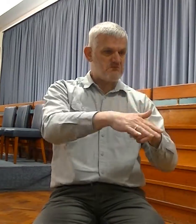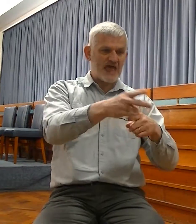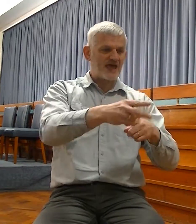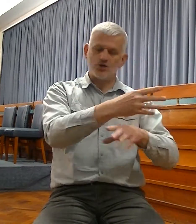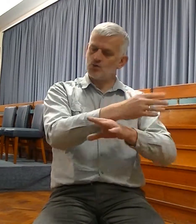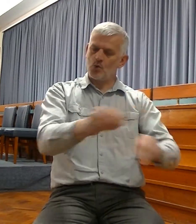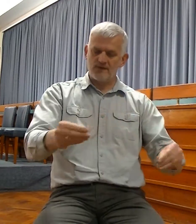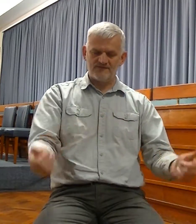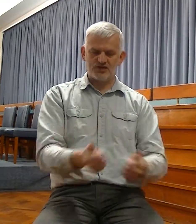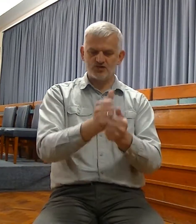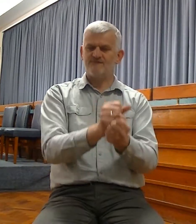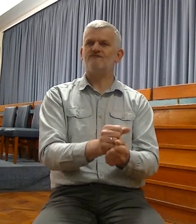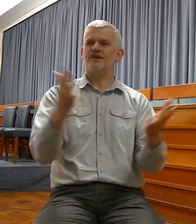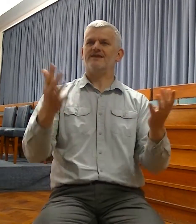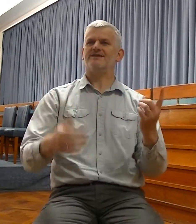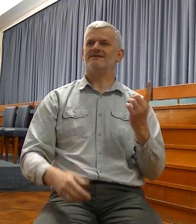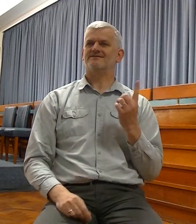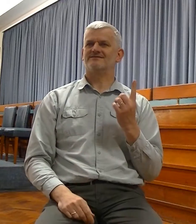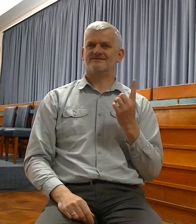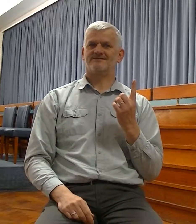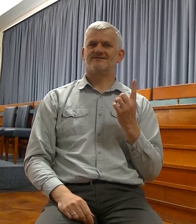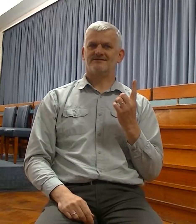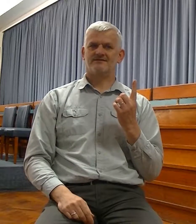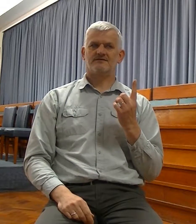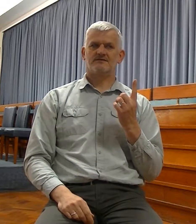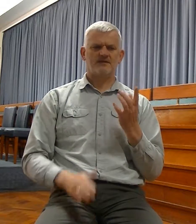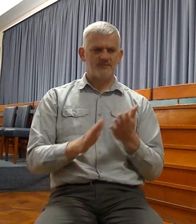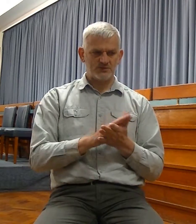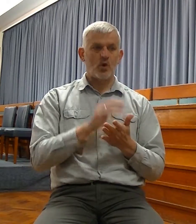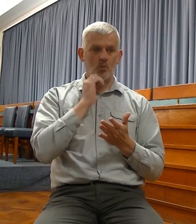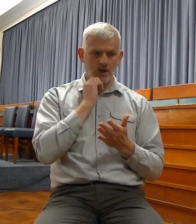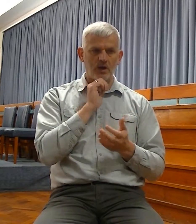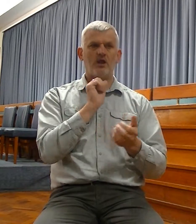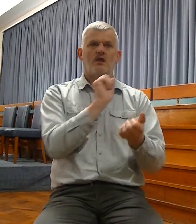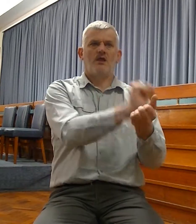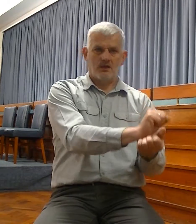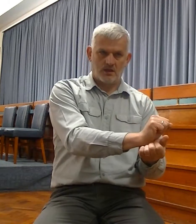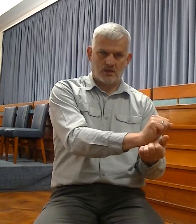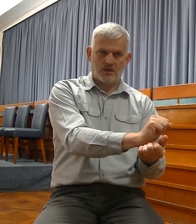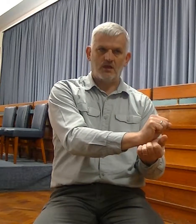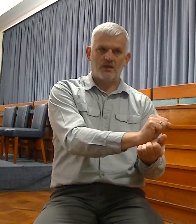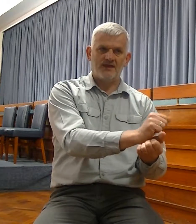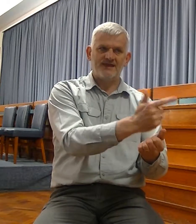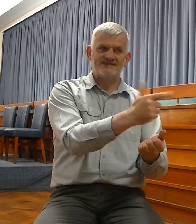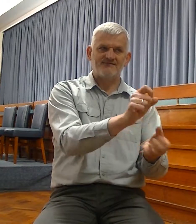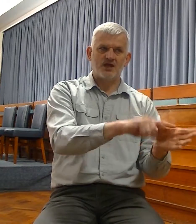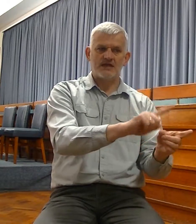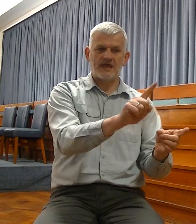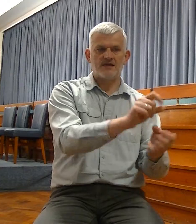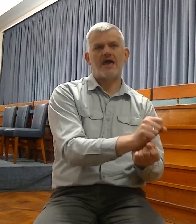already Jeremiah is predicting their coming out of it, as 70 years later they did. Verse 9, remnant